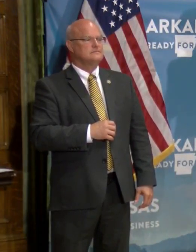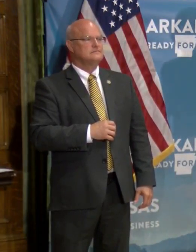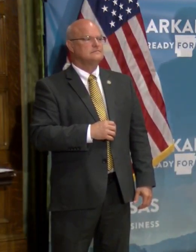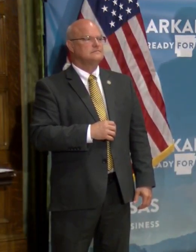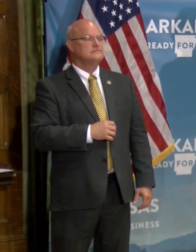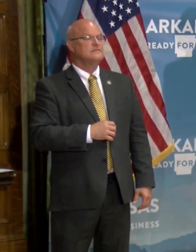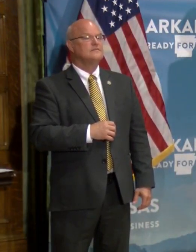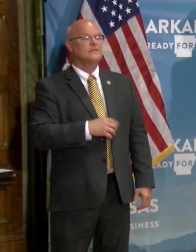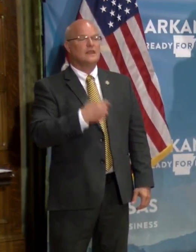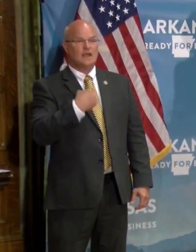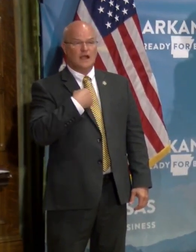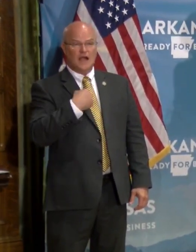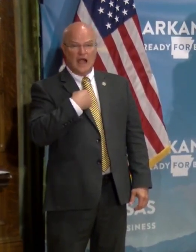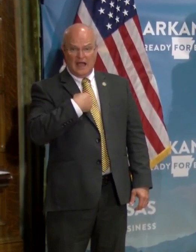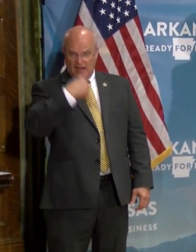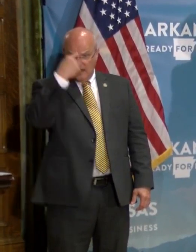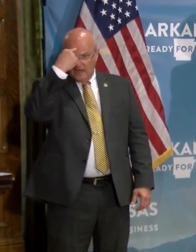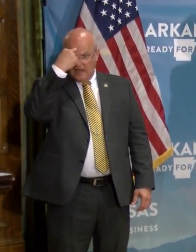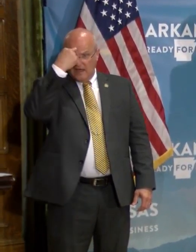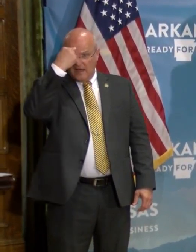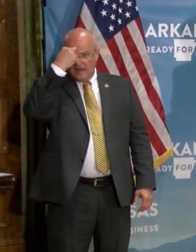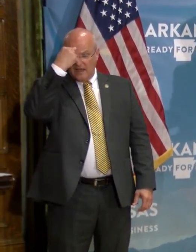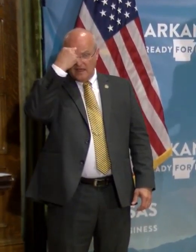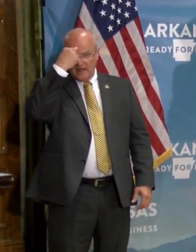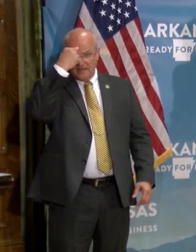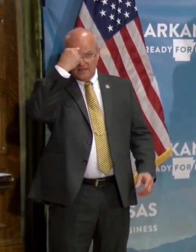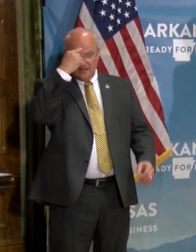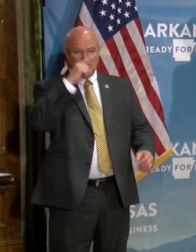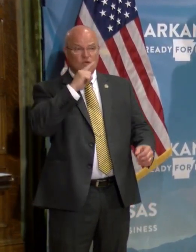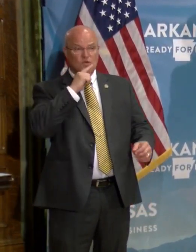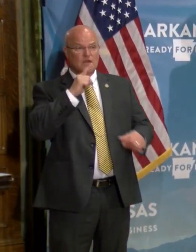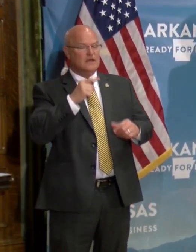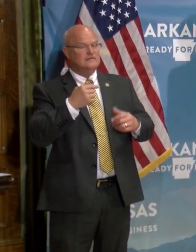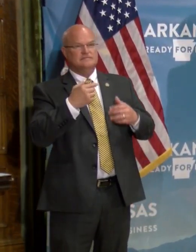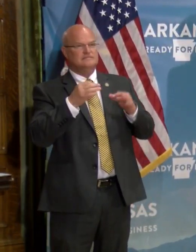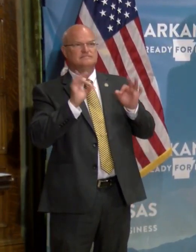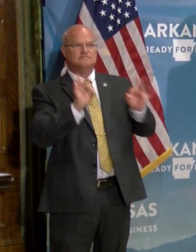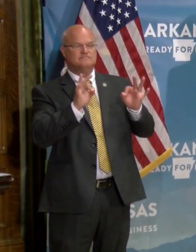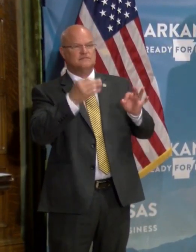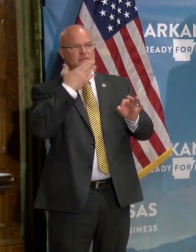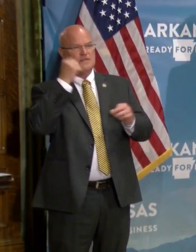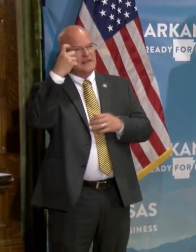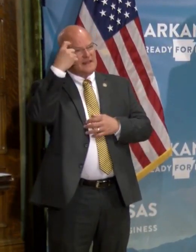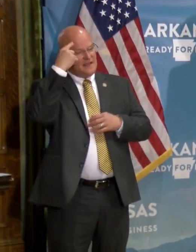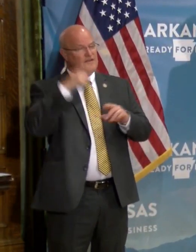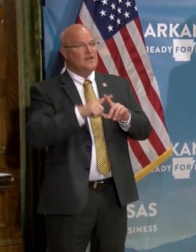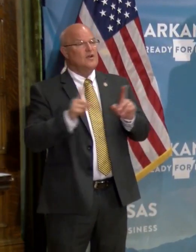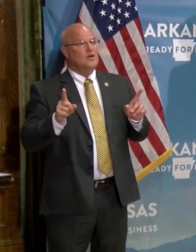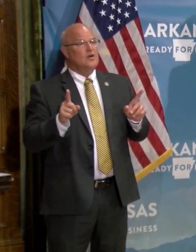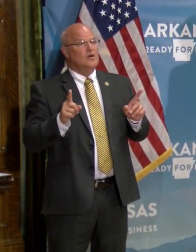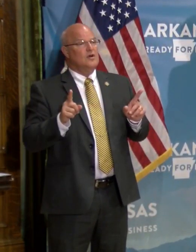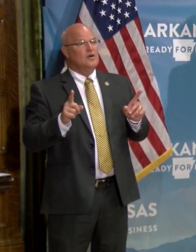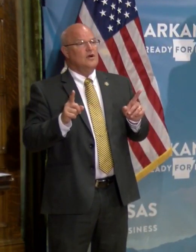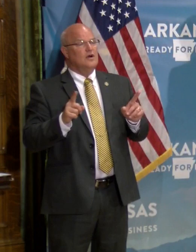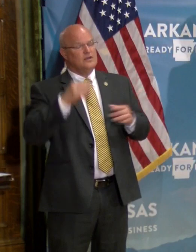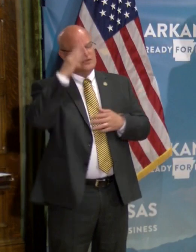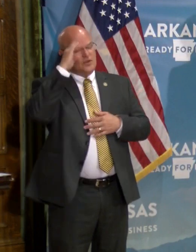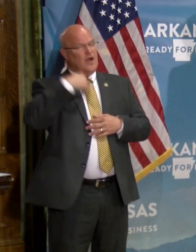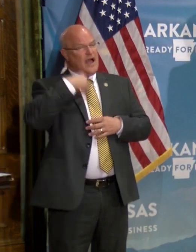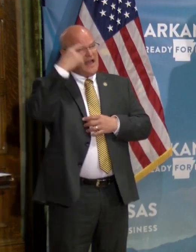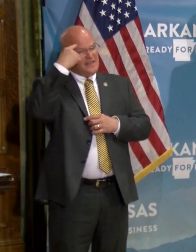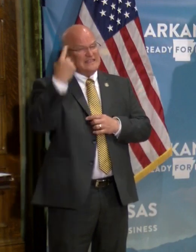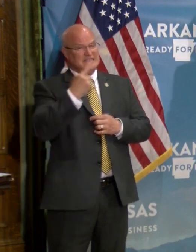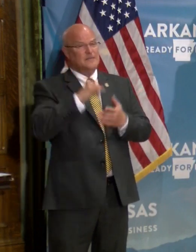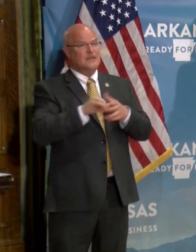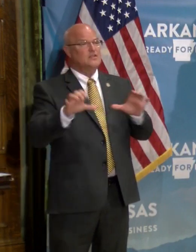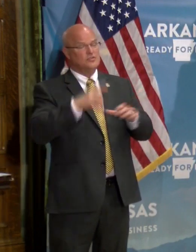Um, I think it's, uh, I think I really couldn't say it much better than the governor, but, um, you know, I think it's,